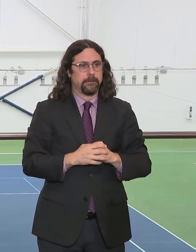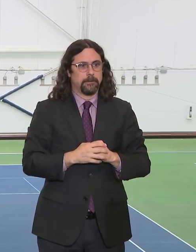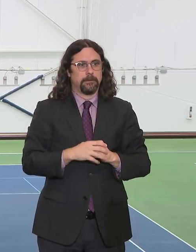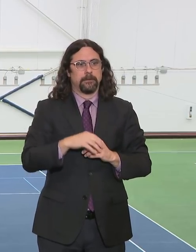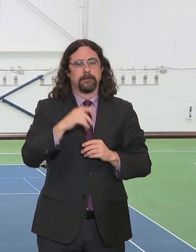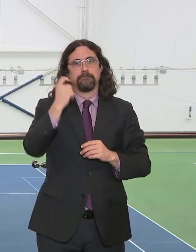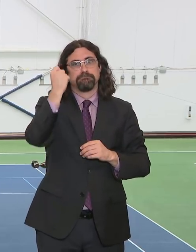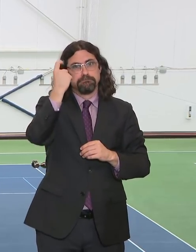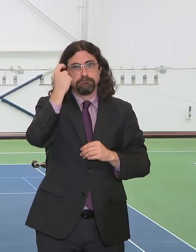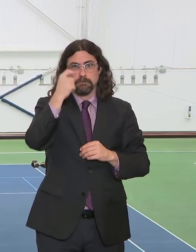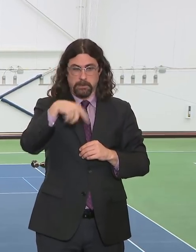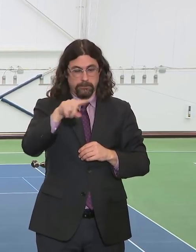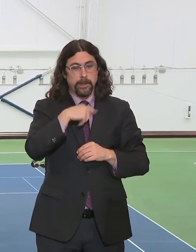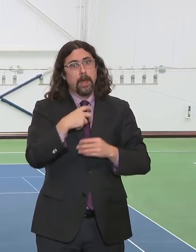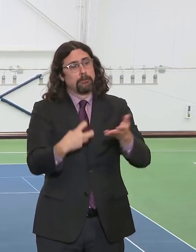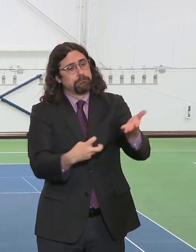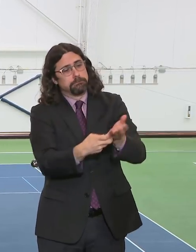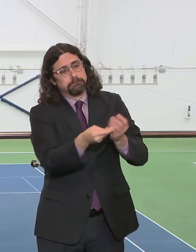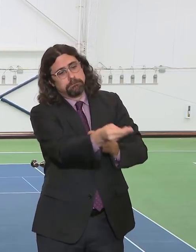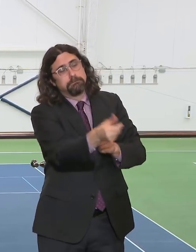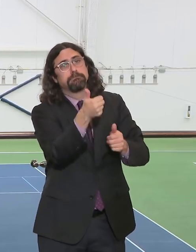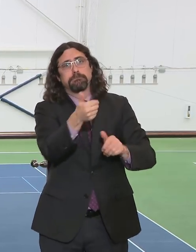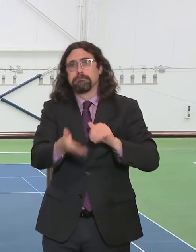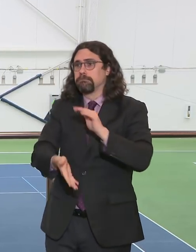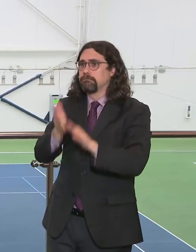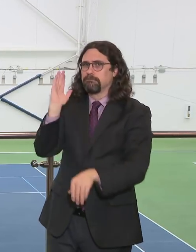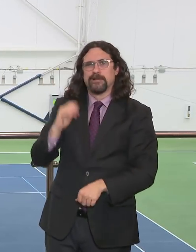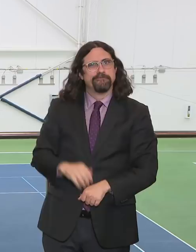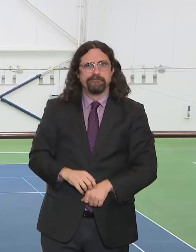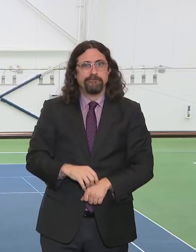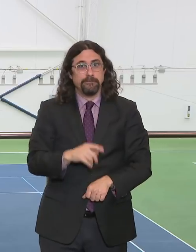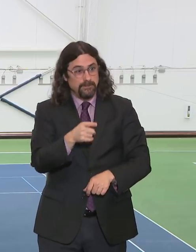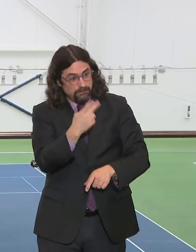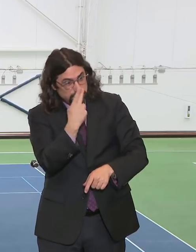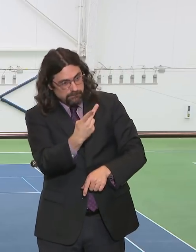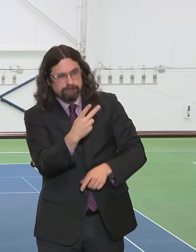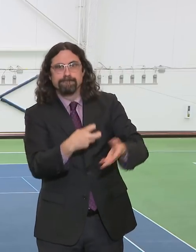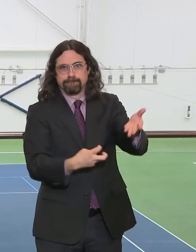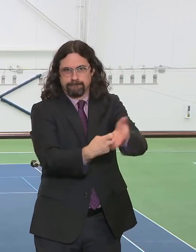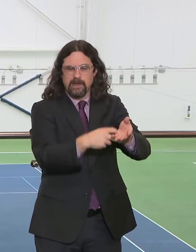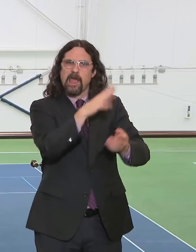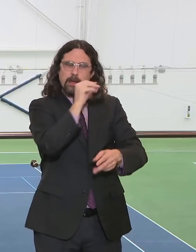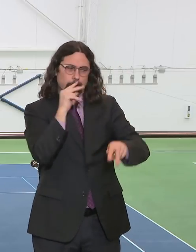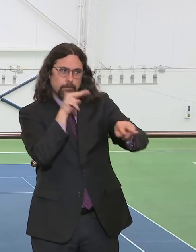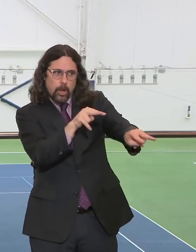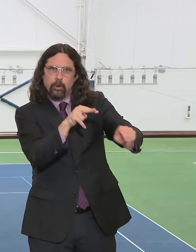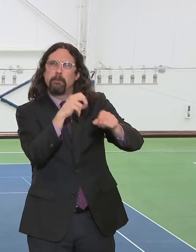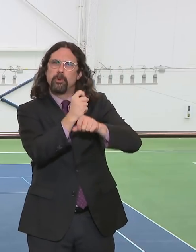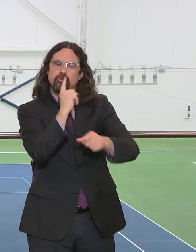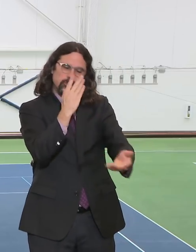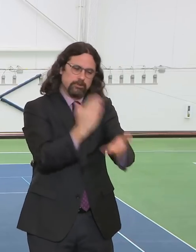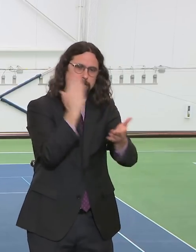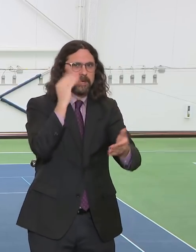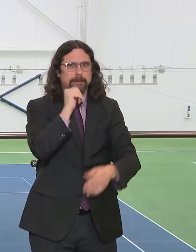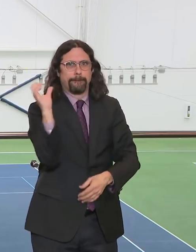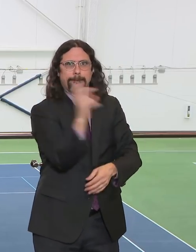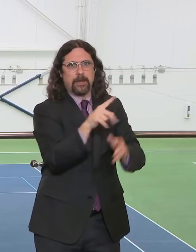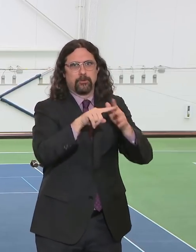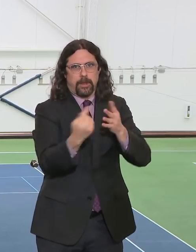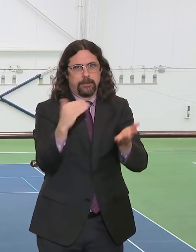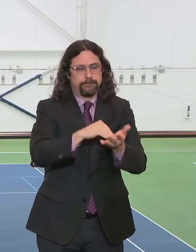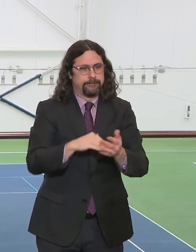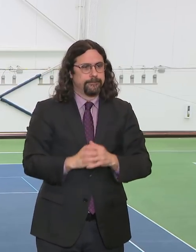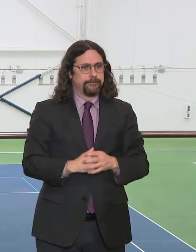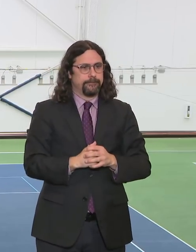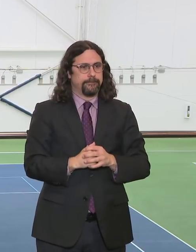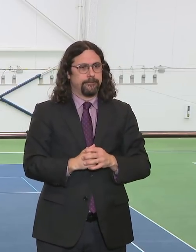they will call in the NYPD to shut down that site immediately. There's no kidding around here. All non-essential, non-emergency construction must be